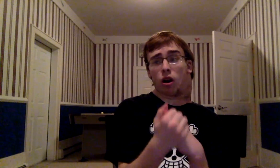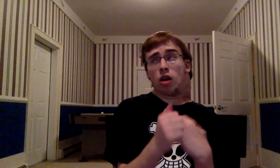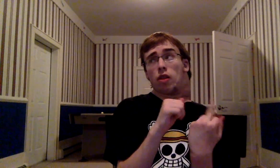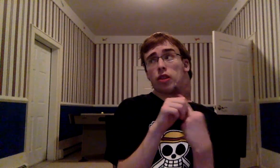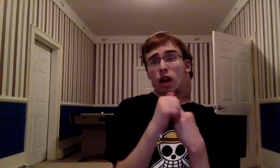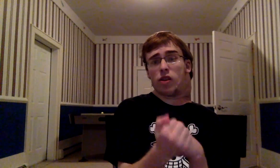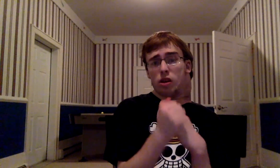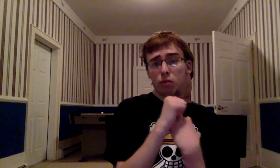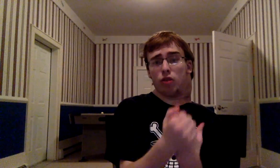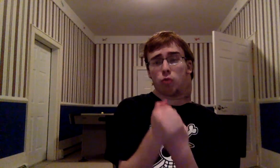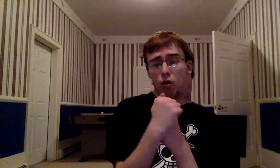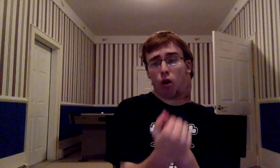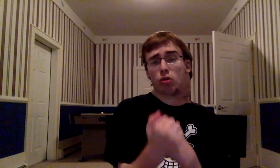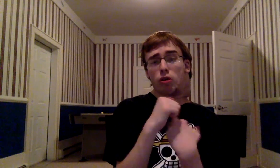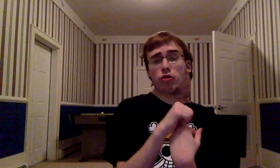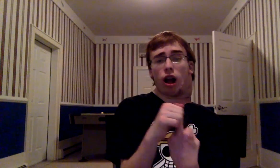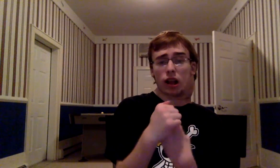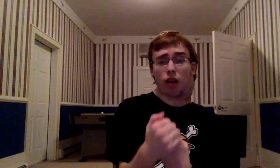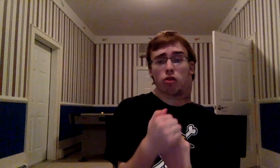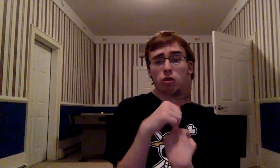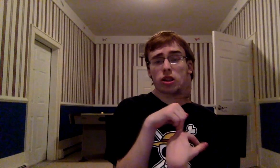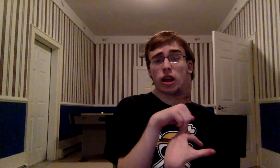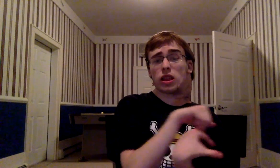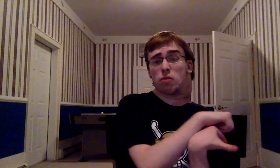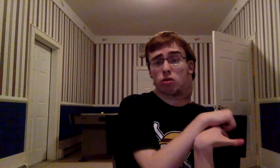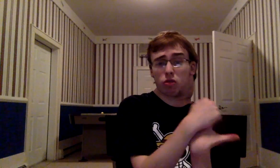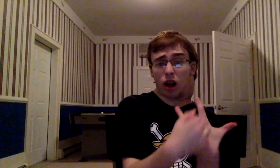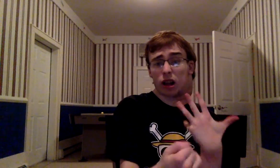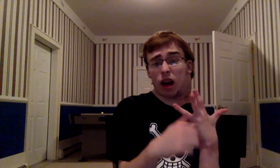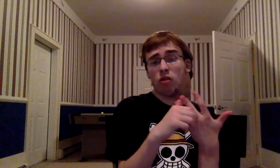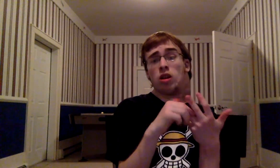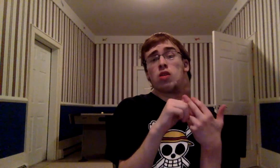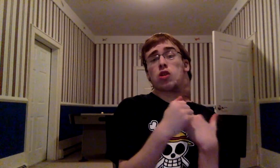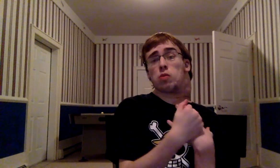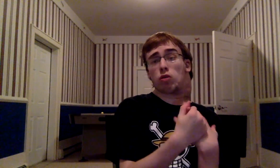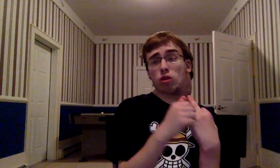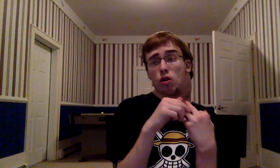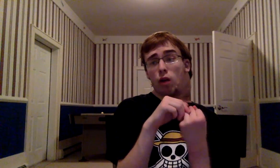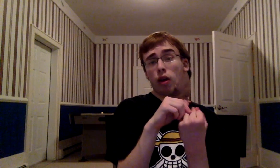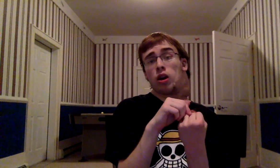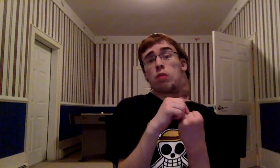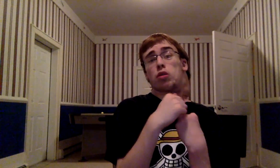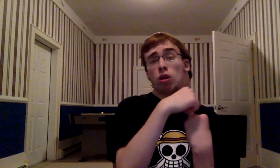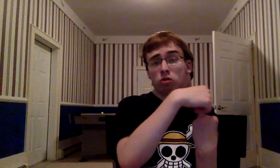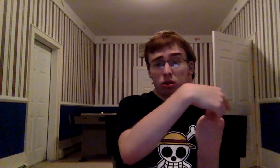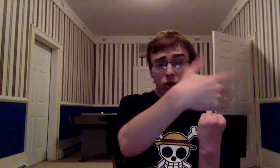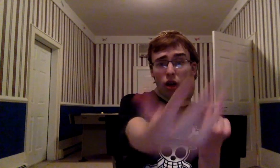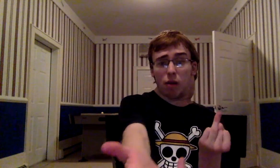The Thousand Year Blood War arc was dragged out There were things that were dragged out Kubo started off like, Motoshiro zombie